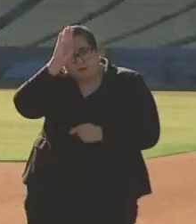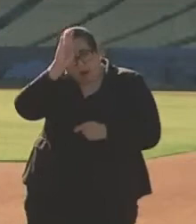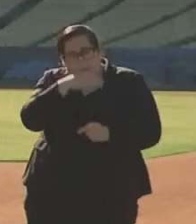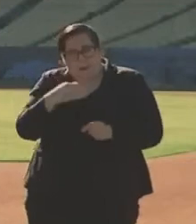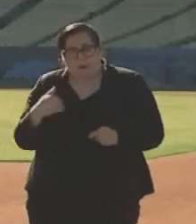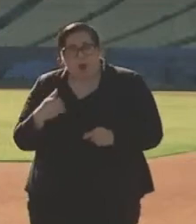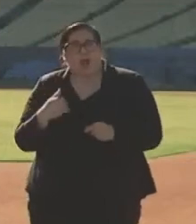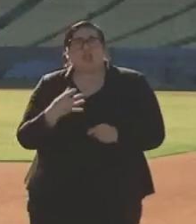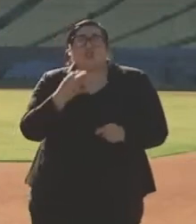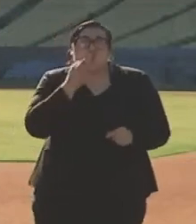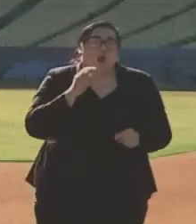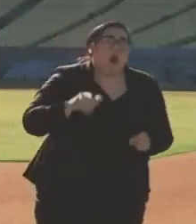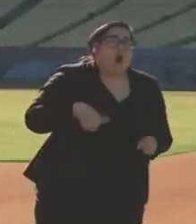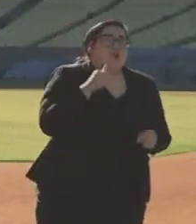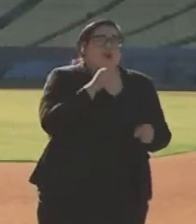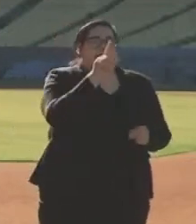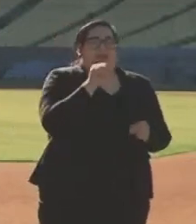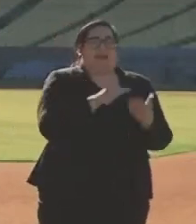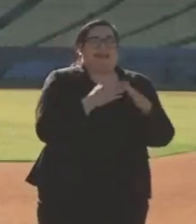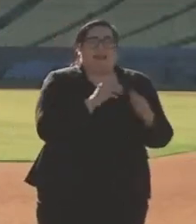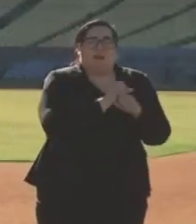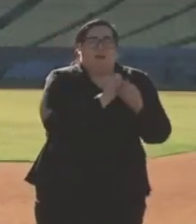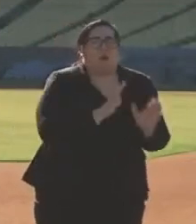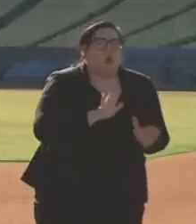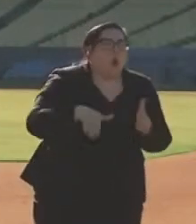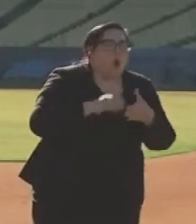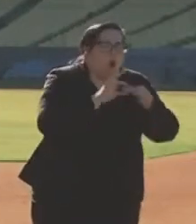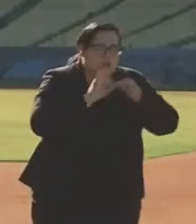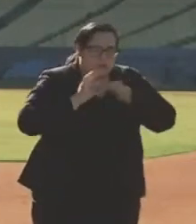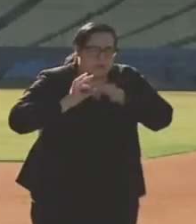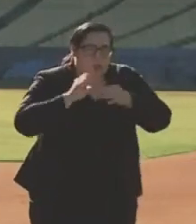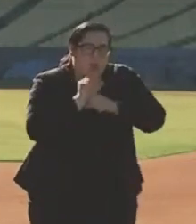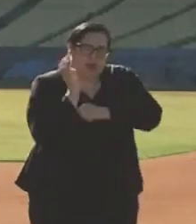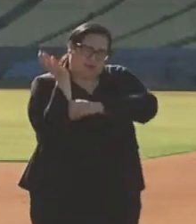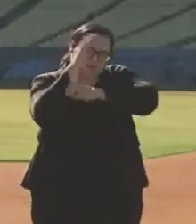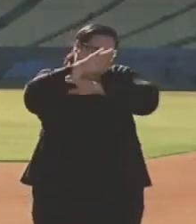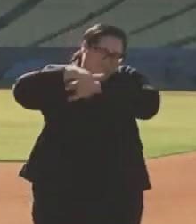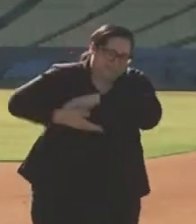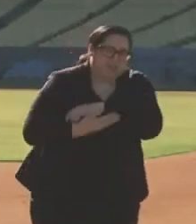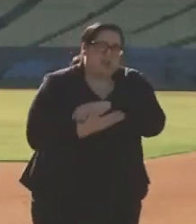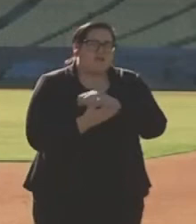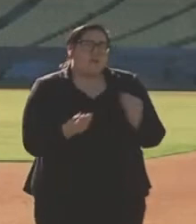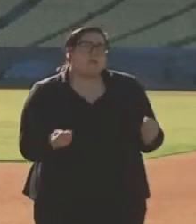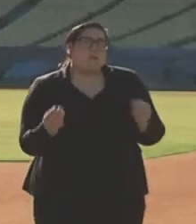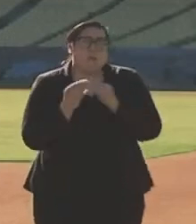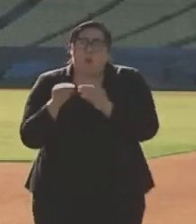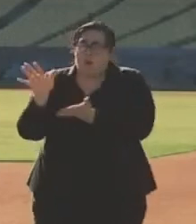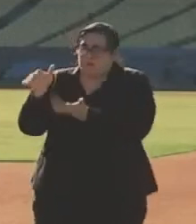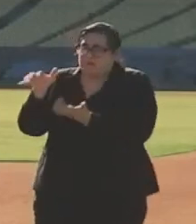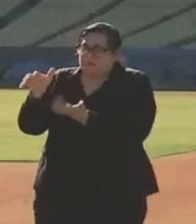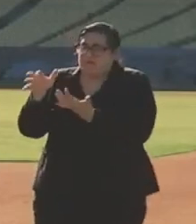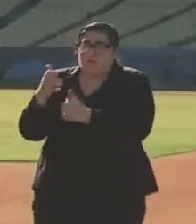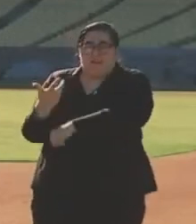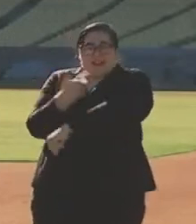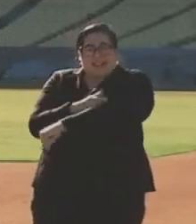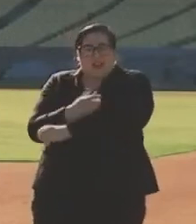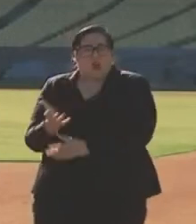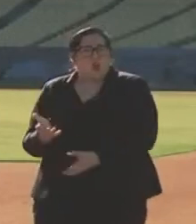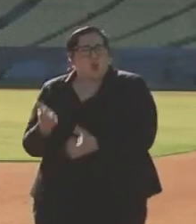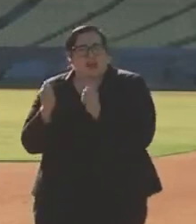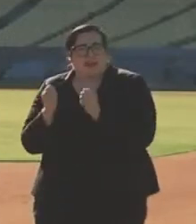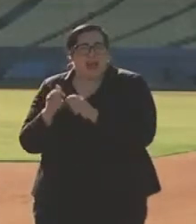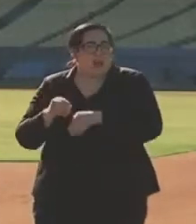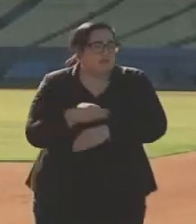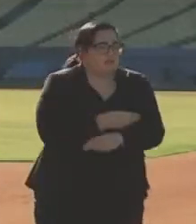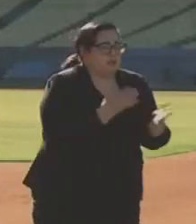the city family. We are all collectively working around the clock to get to more vaccines more quickly. But I think